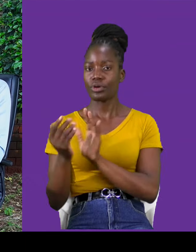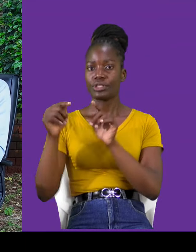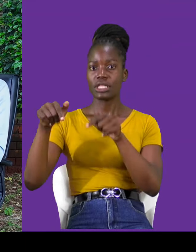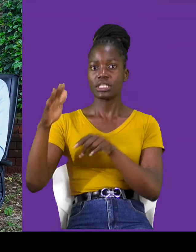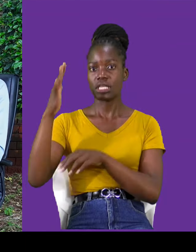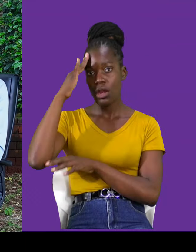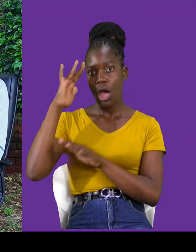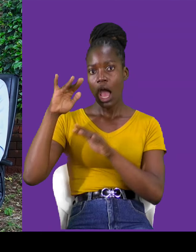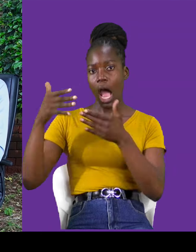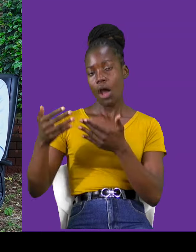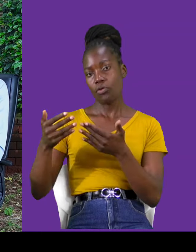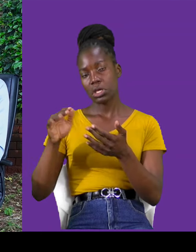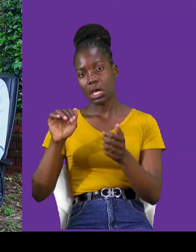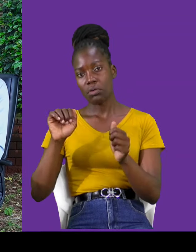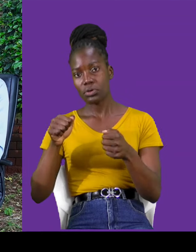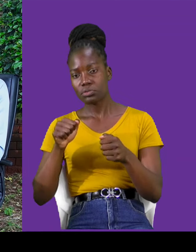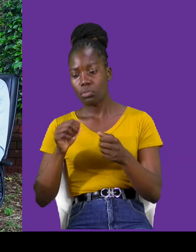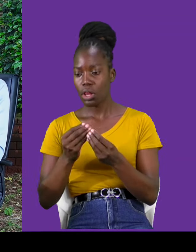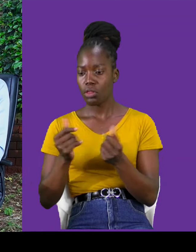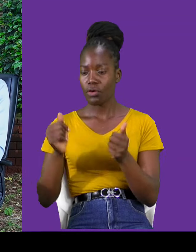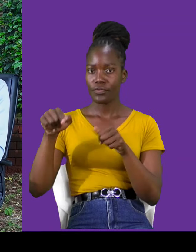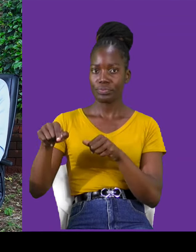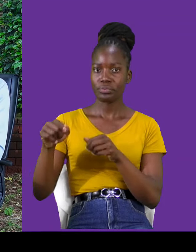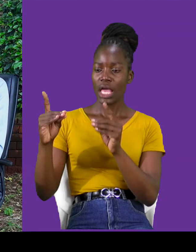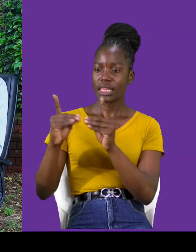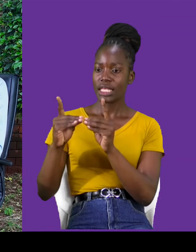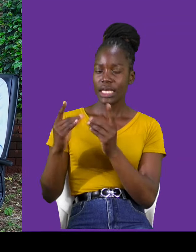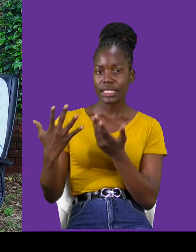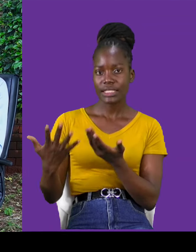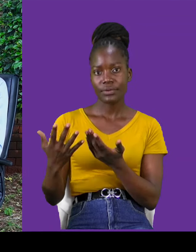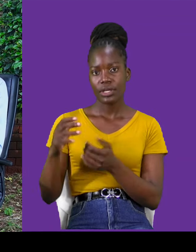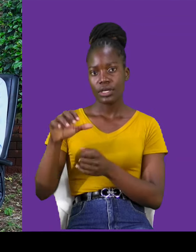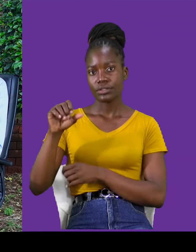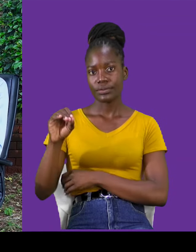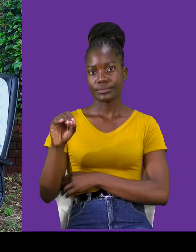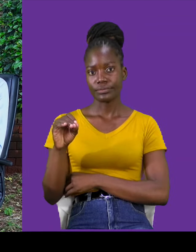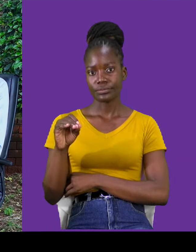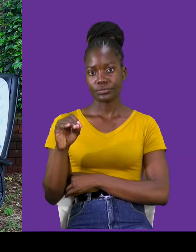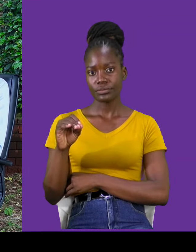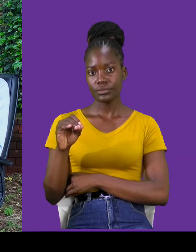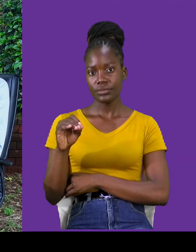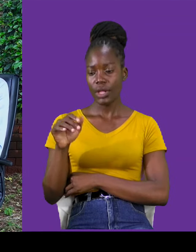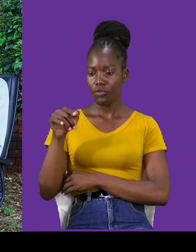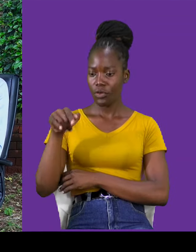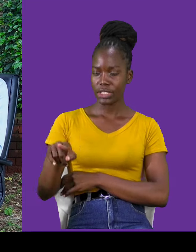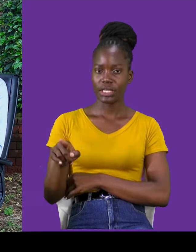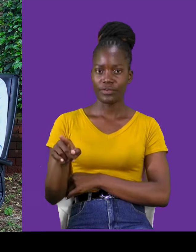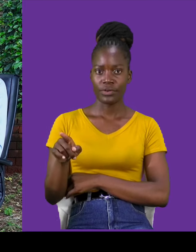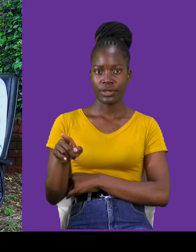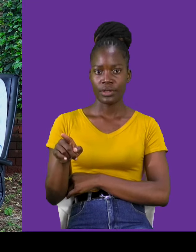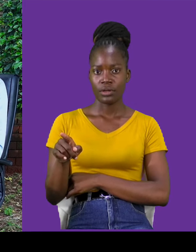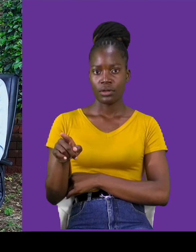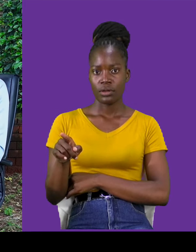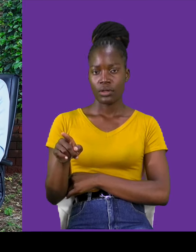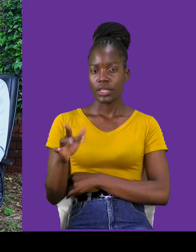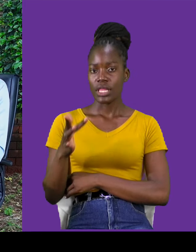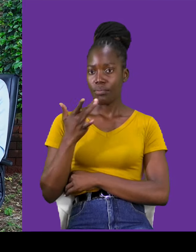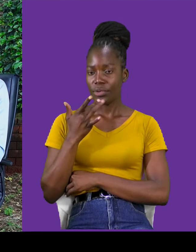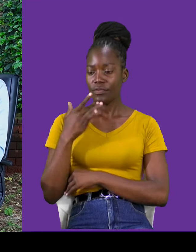to maneuver around the dating scenario. So, for them, they prefer teaching you some basic